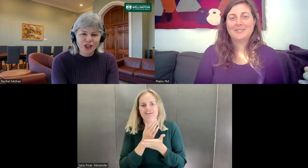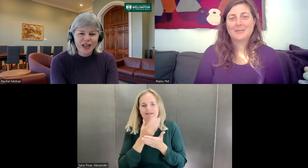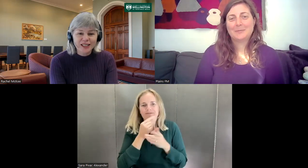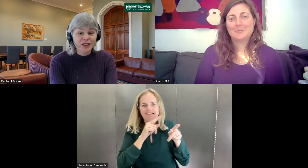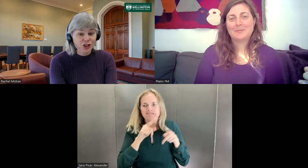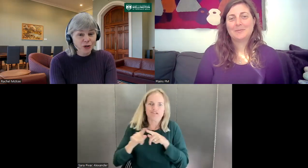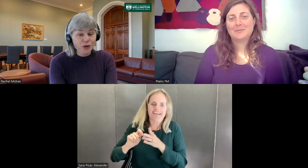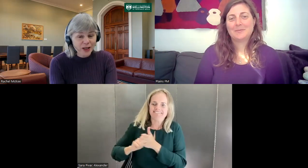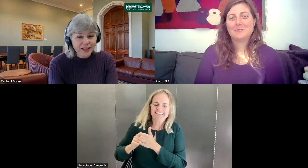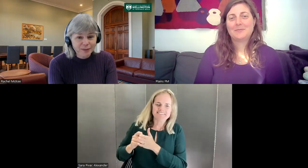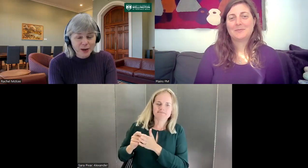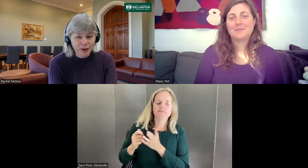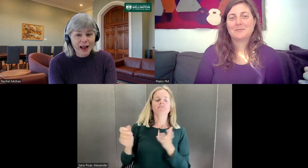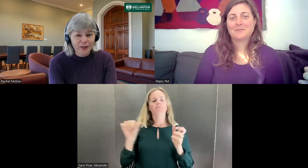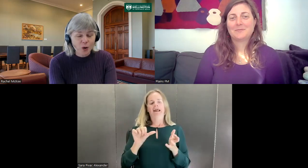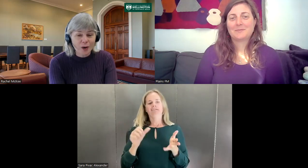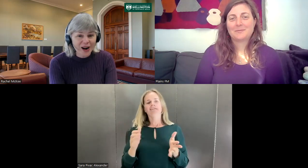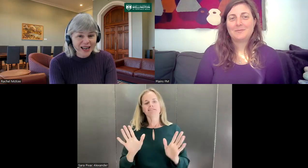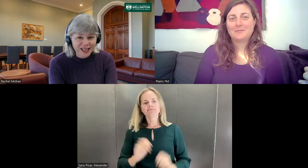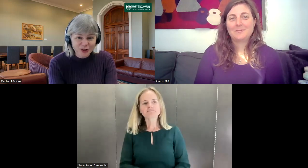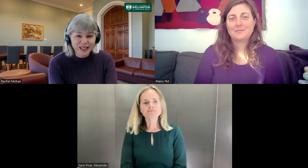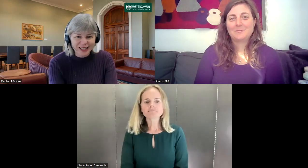does show you that people out there quite widely using it.